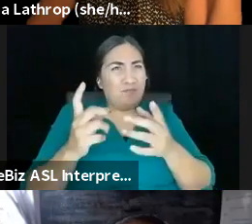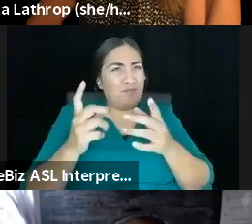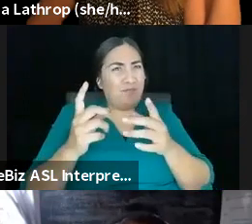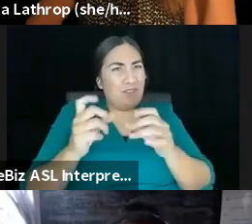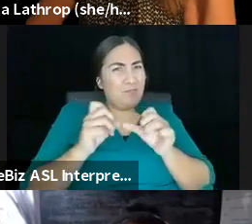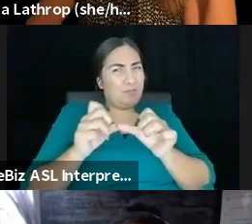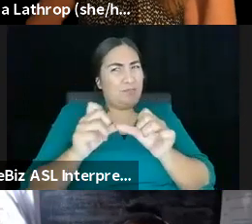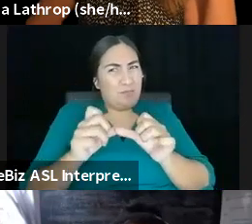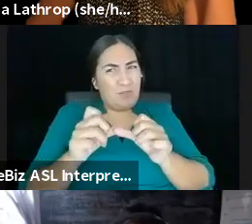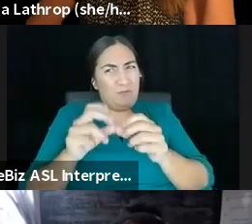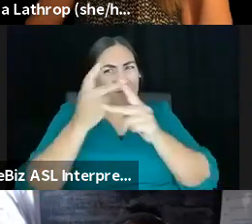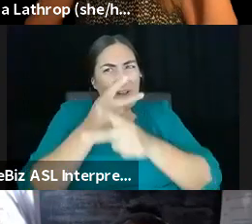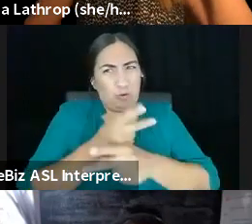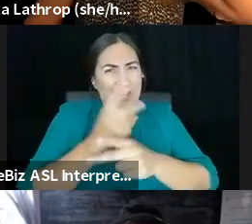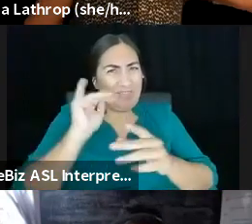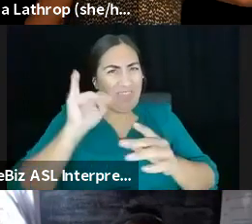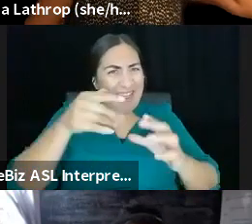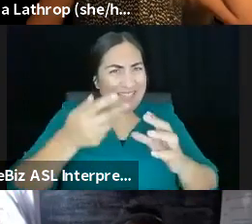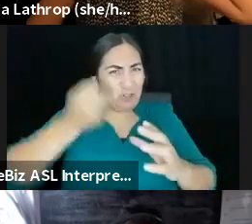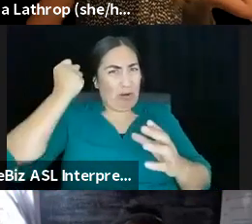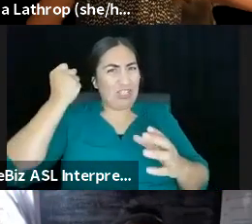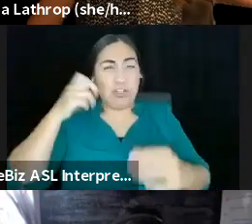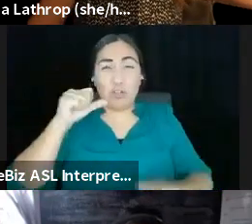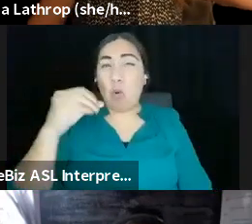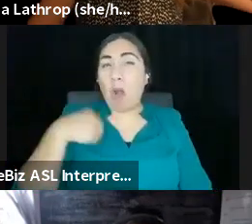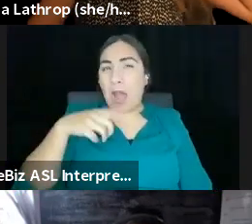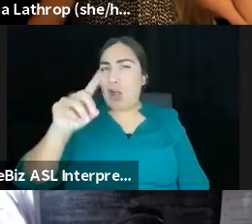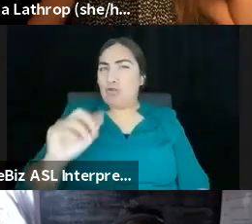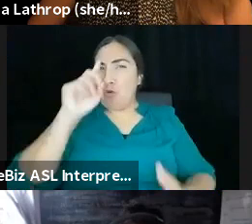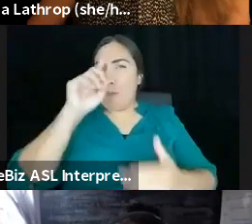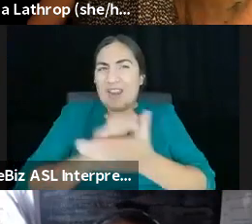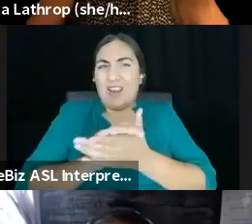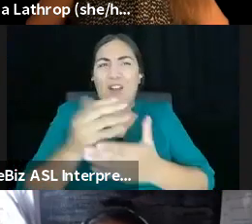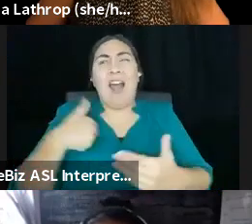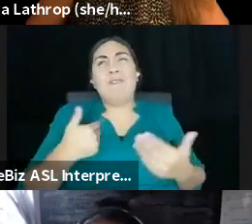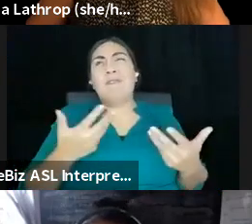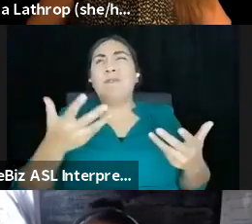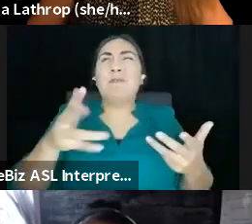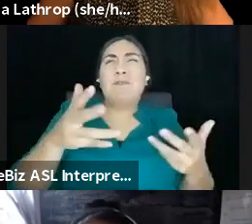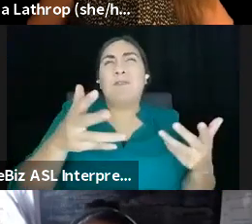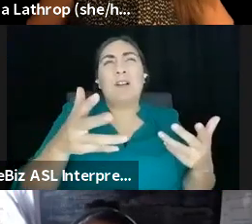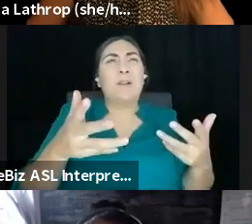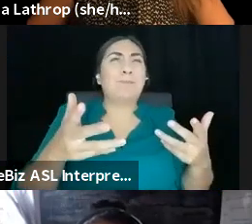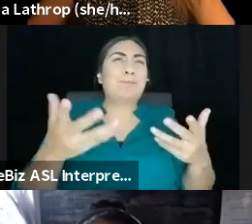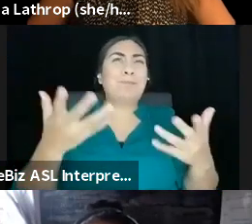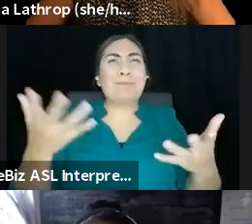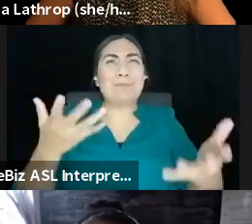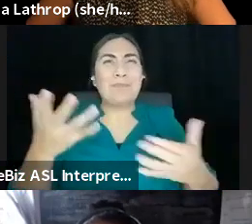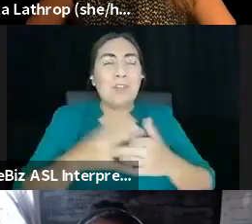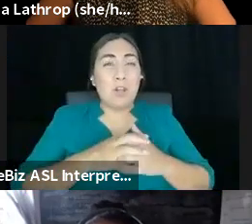Is this like, so I do think there is a bit of a, um, we're in a moment right